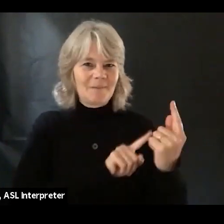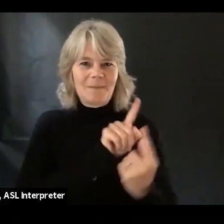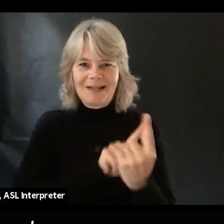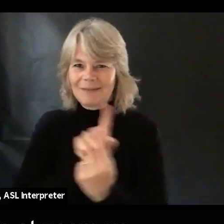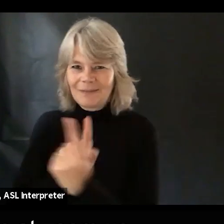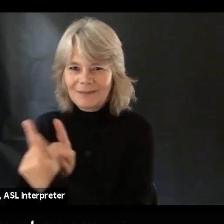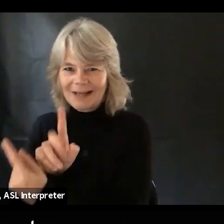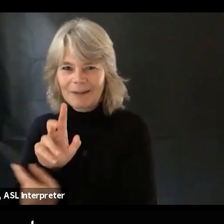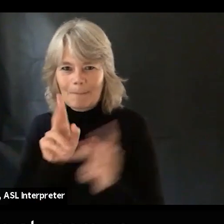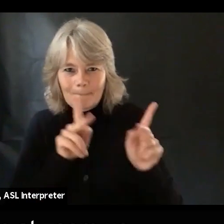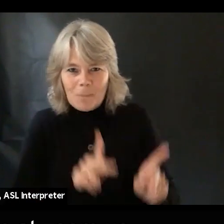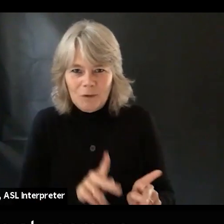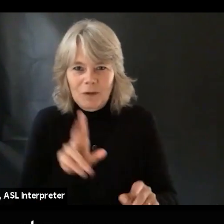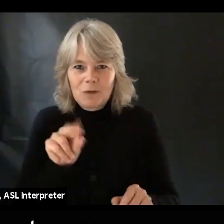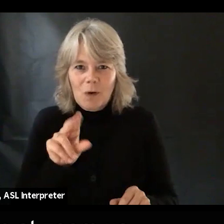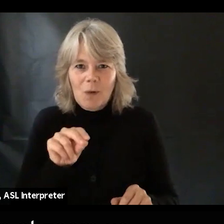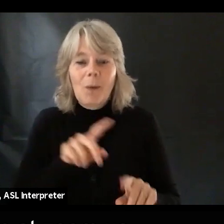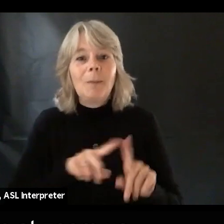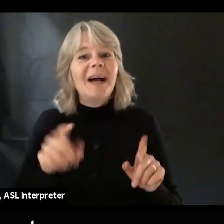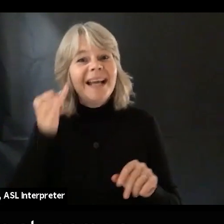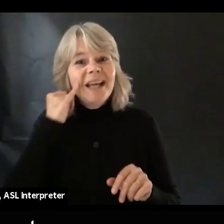please, if you haven't joined us yet, please do.